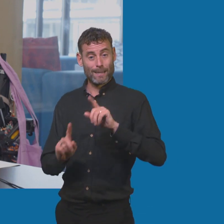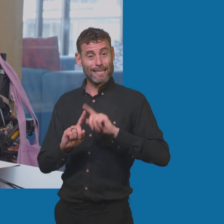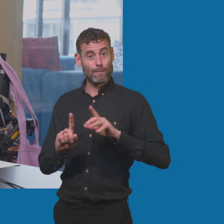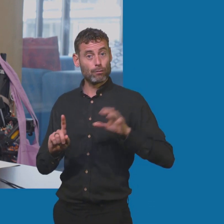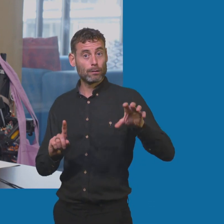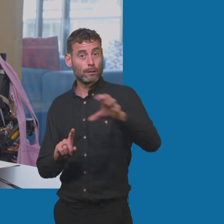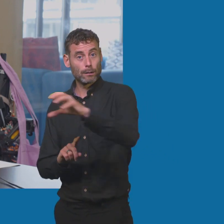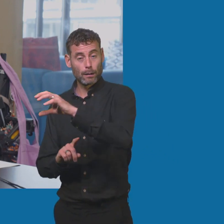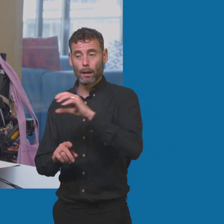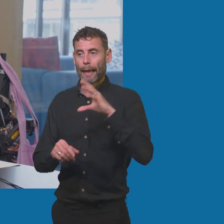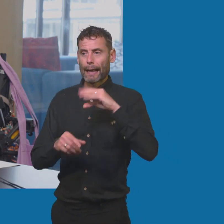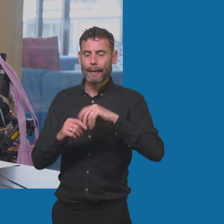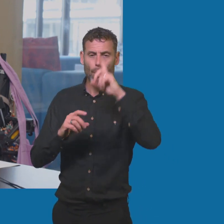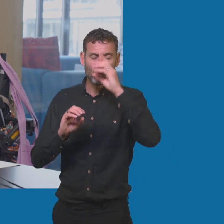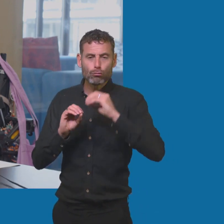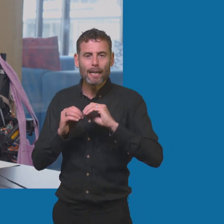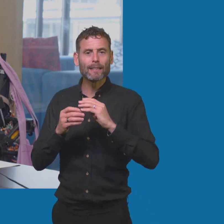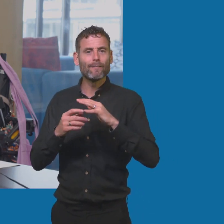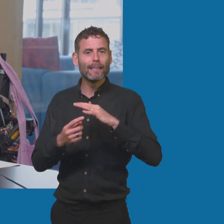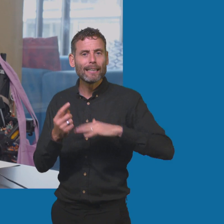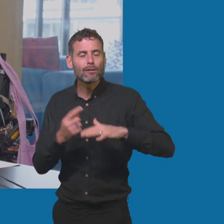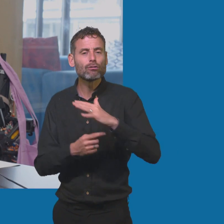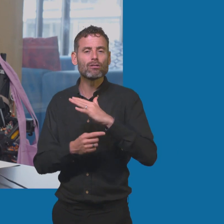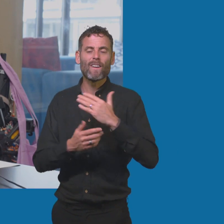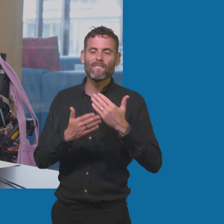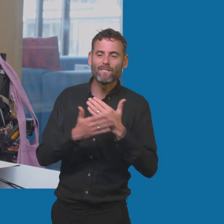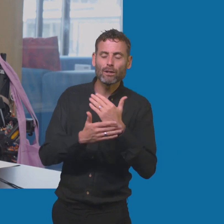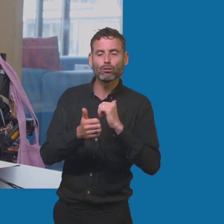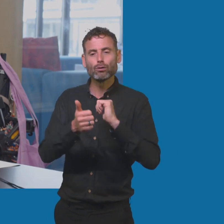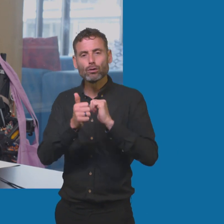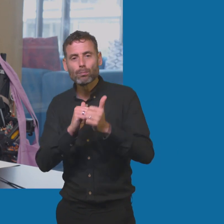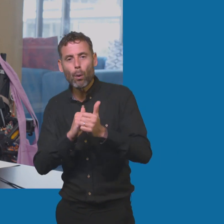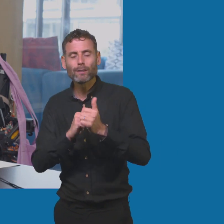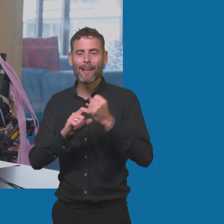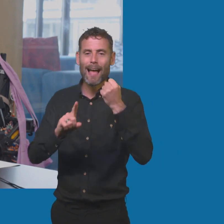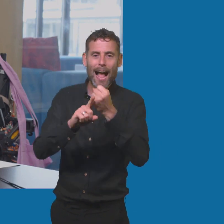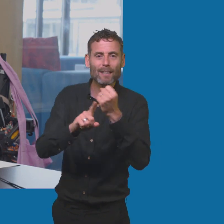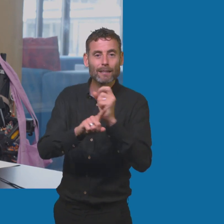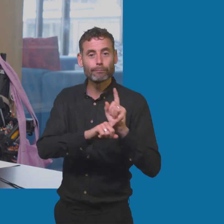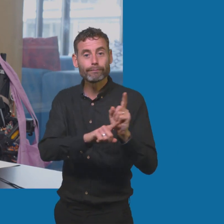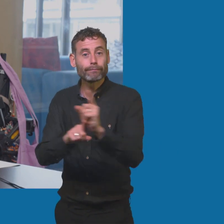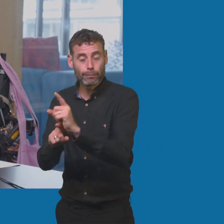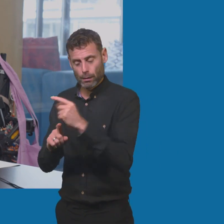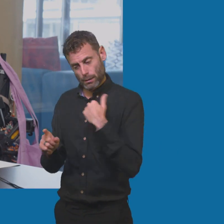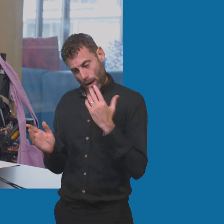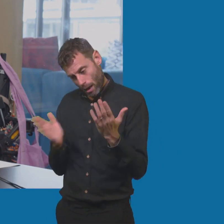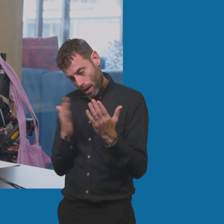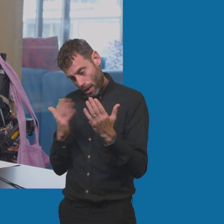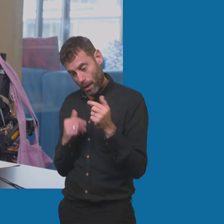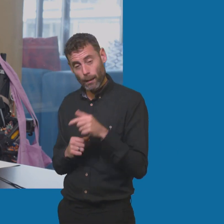creative industries, so fashion, sport, activism and the arts. I actually went around lots of different shops to try and get